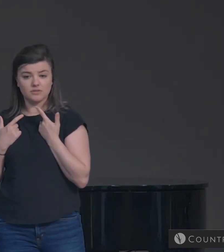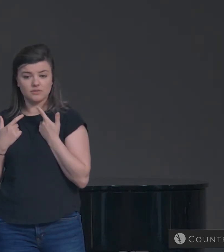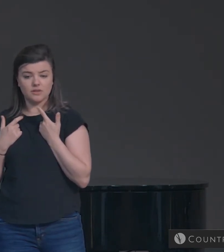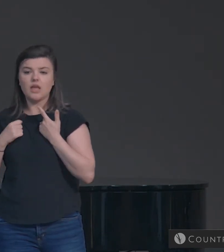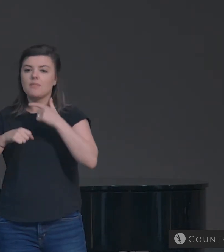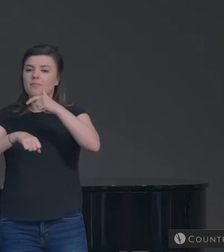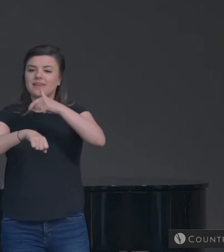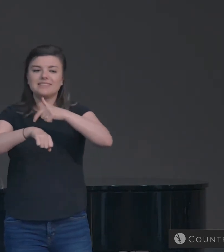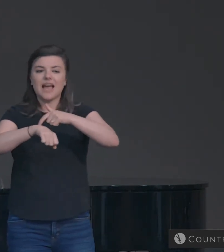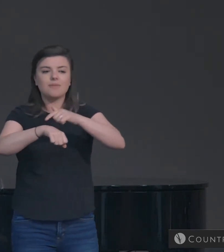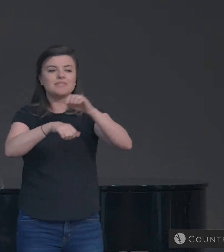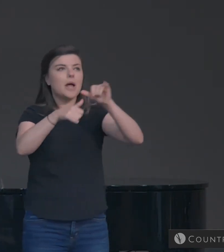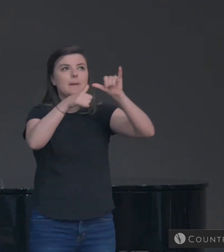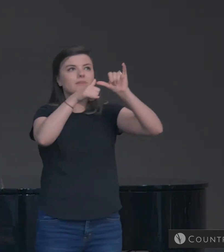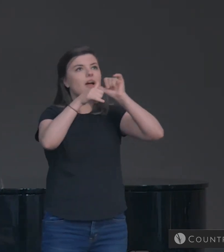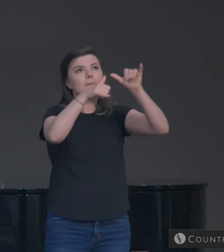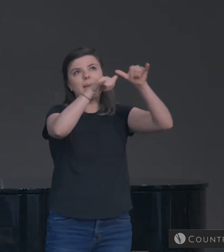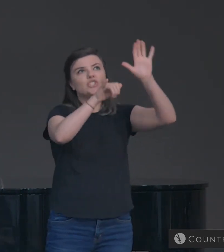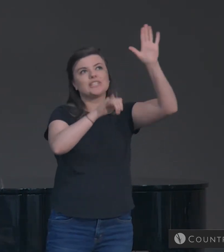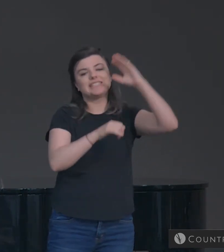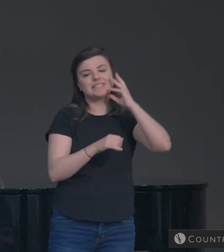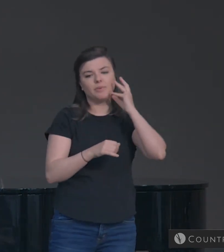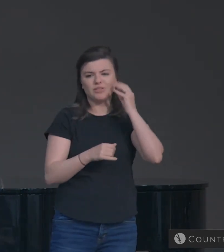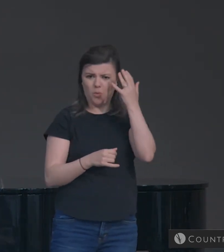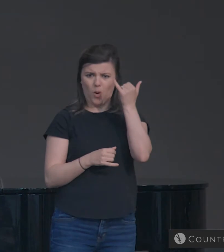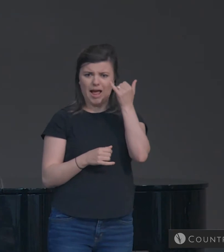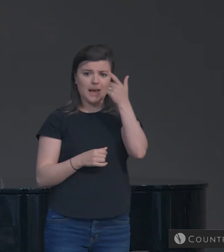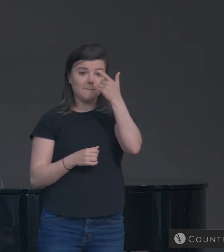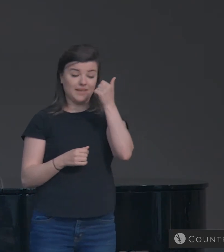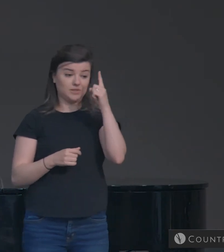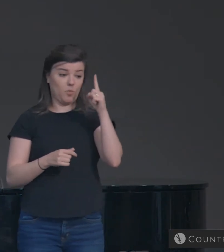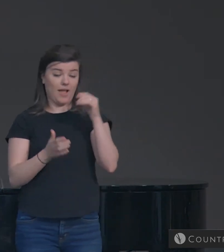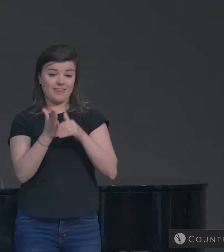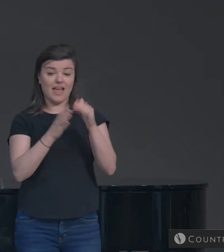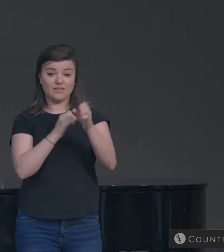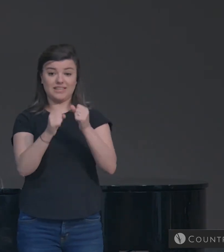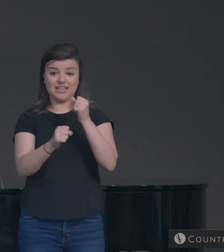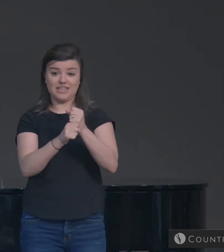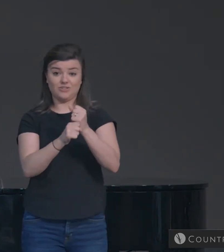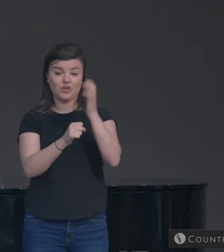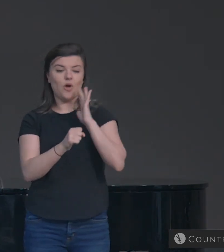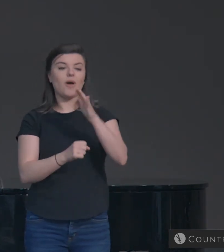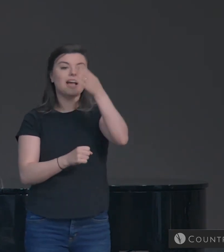measure of God's experience. Why? Well, because a thousand years ago, God is.